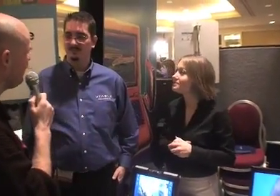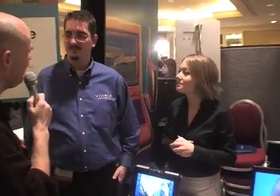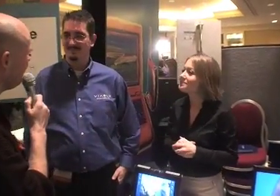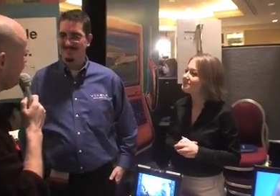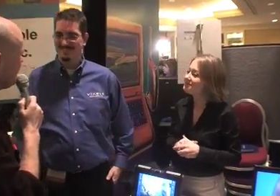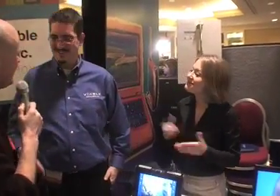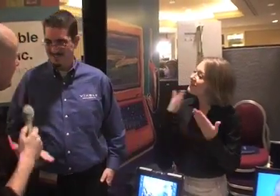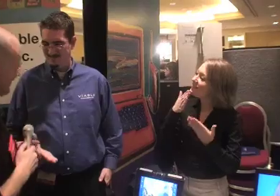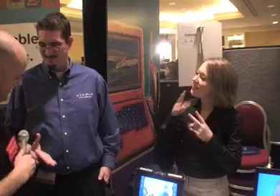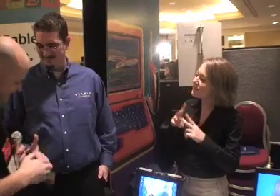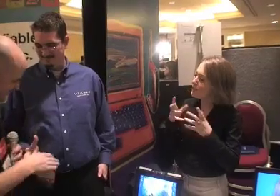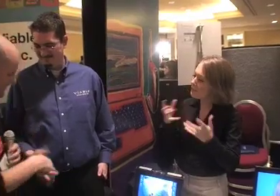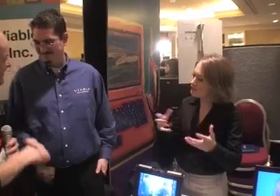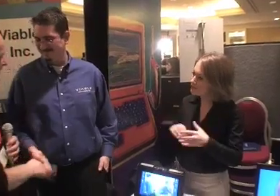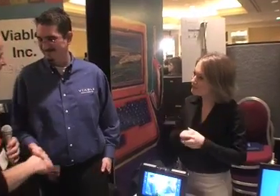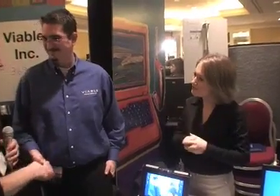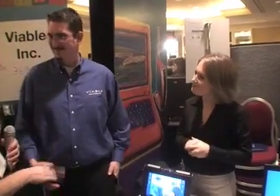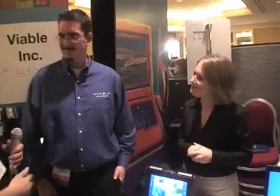Thank you very much.